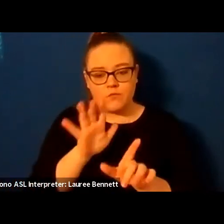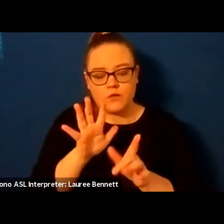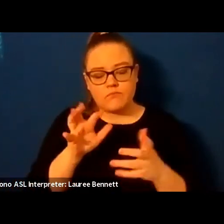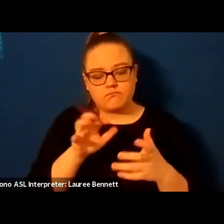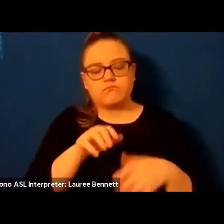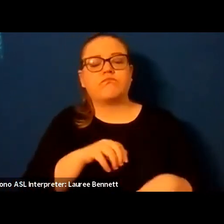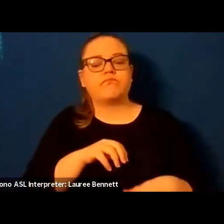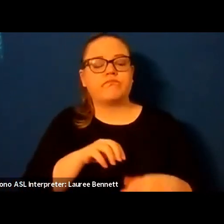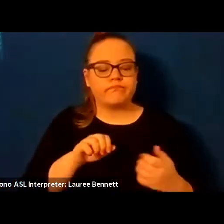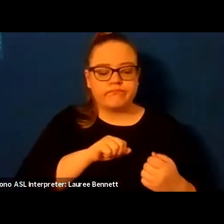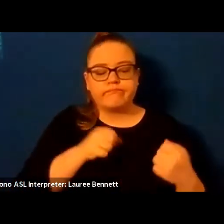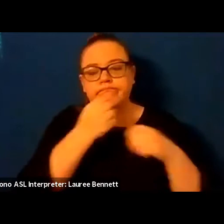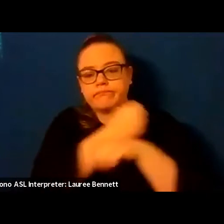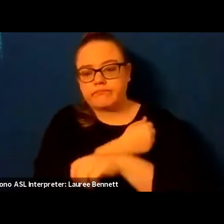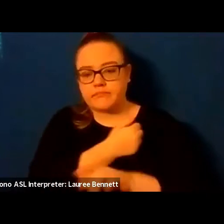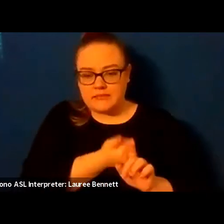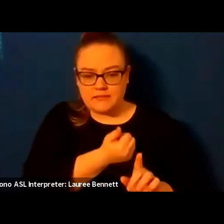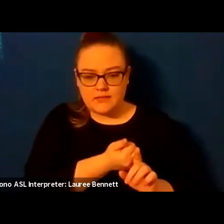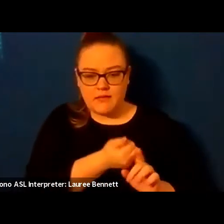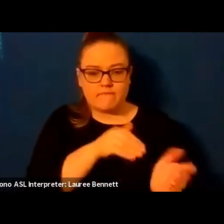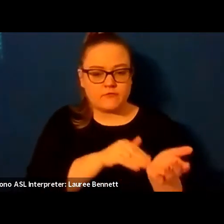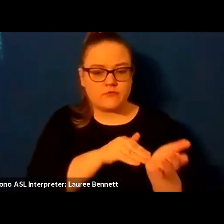me take a look at your hands